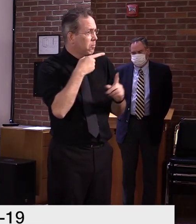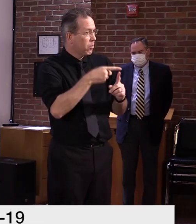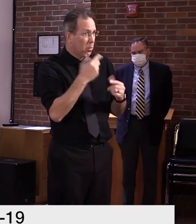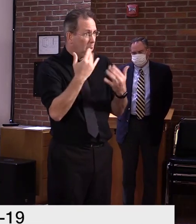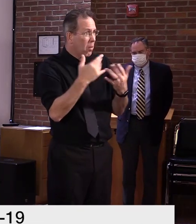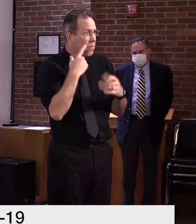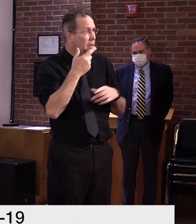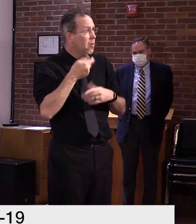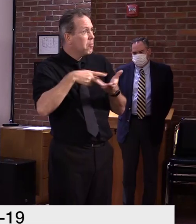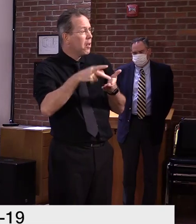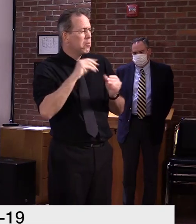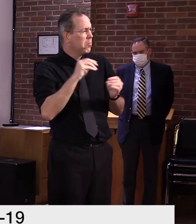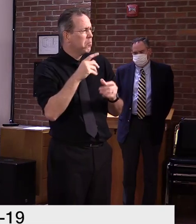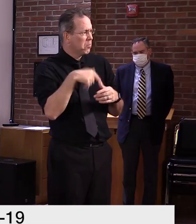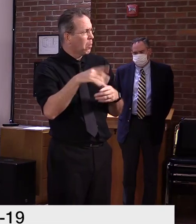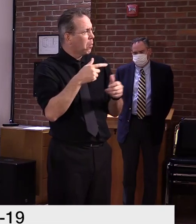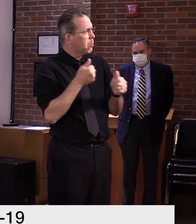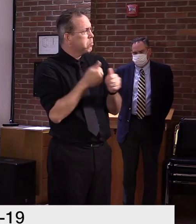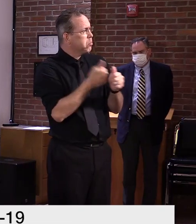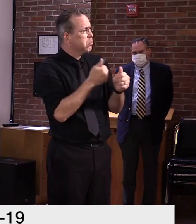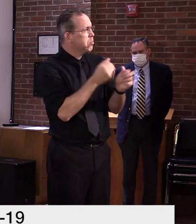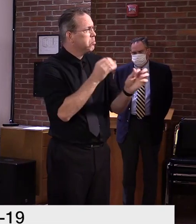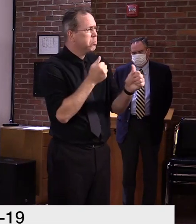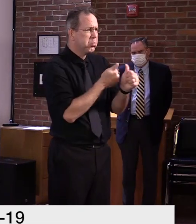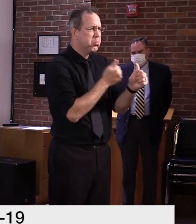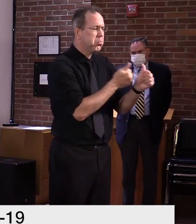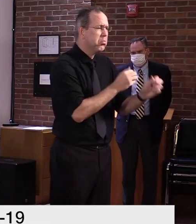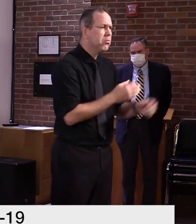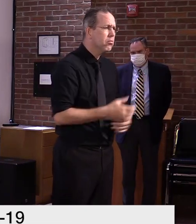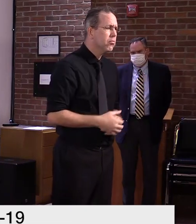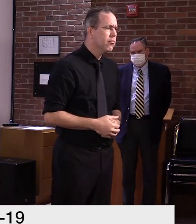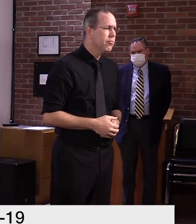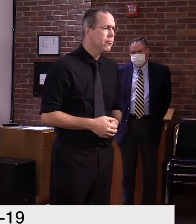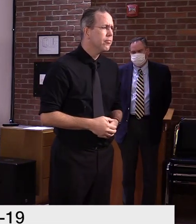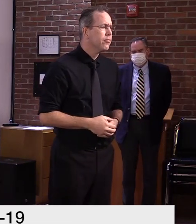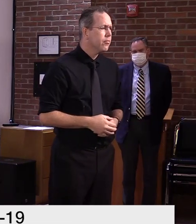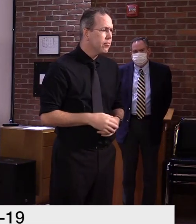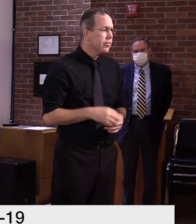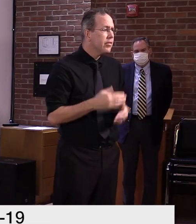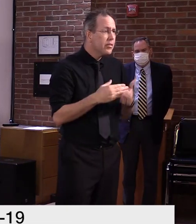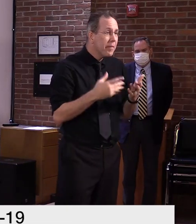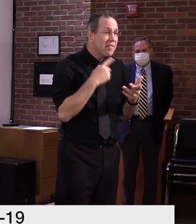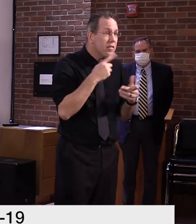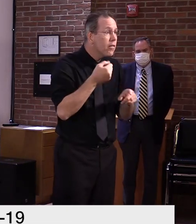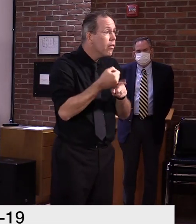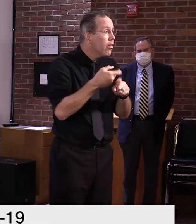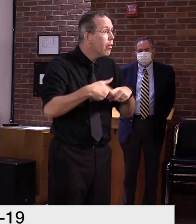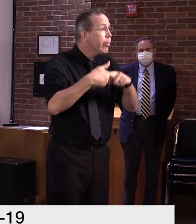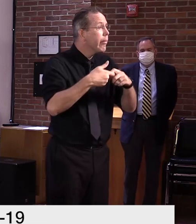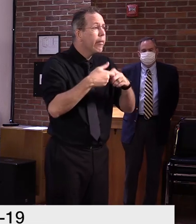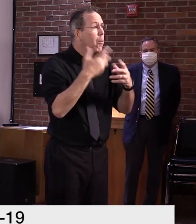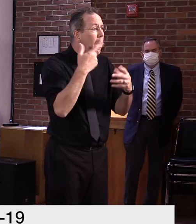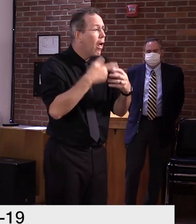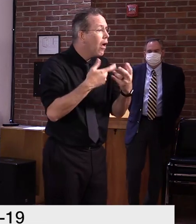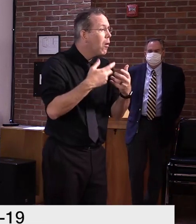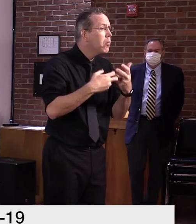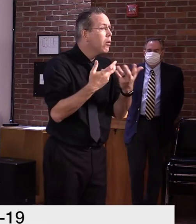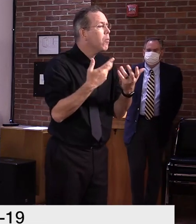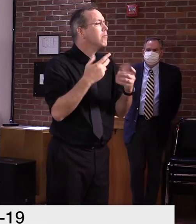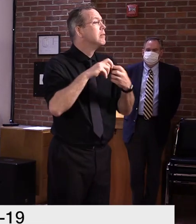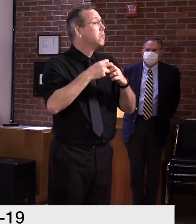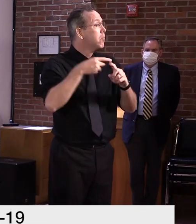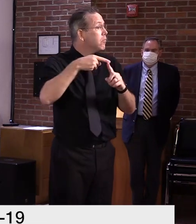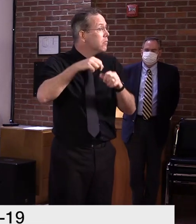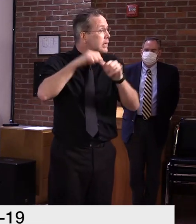Um, it's usually due to either, um, a system related issue, um, that has tagged